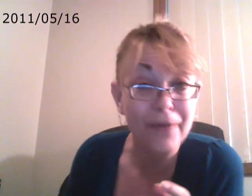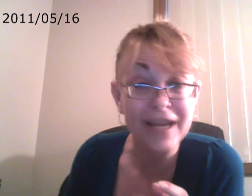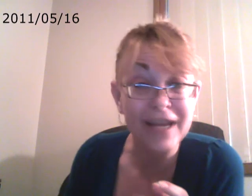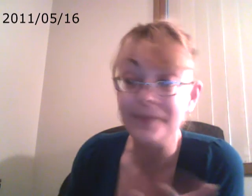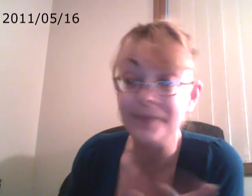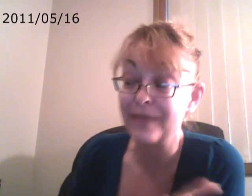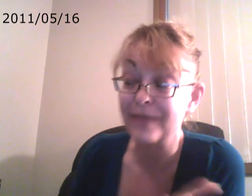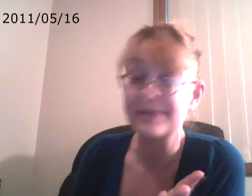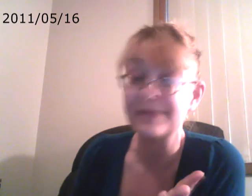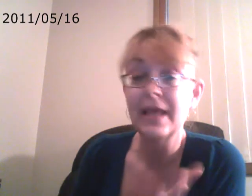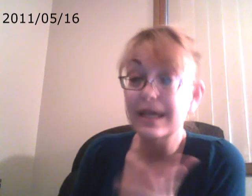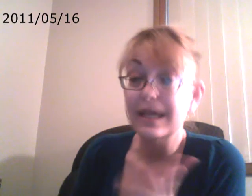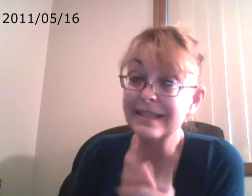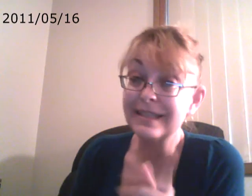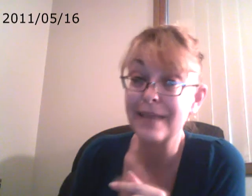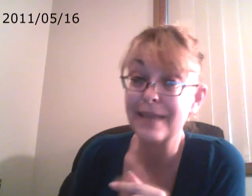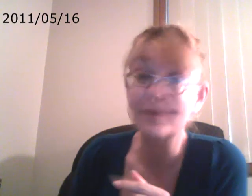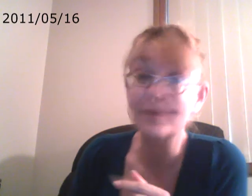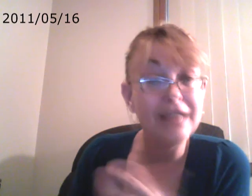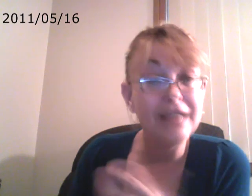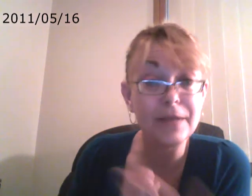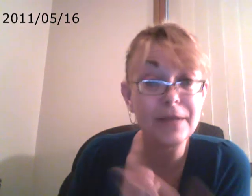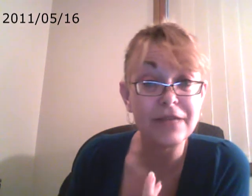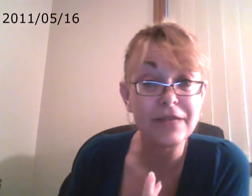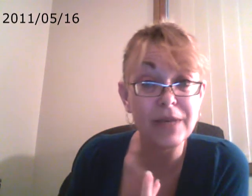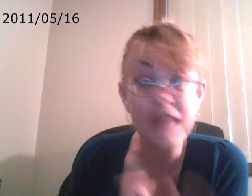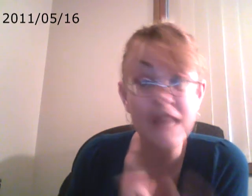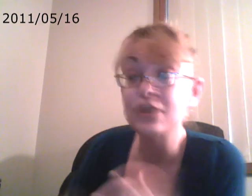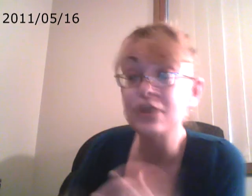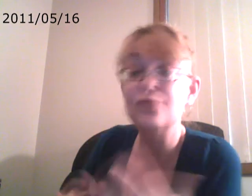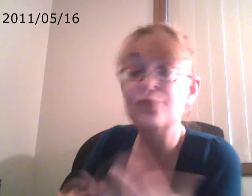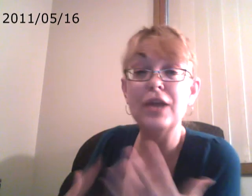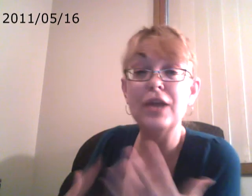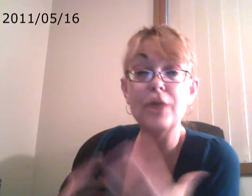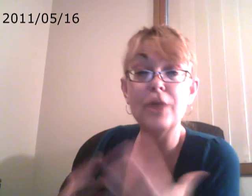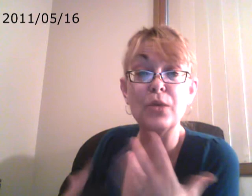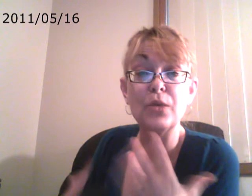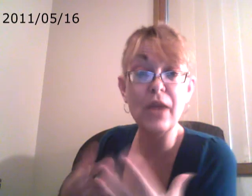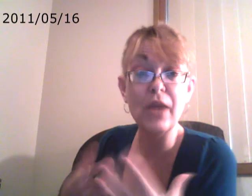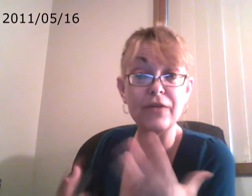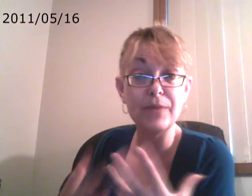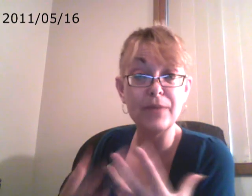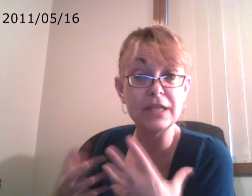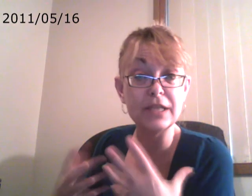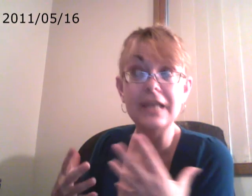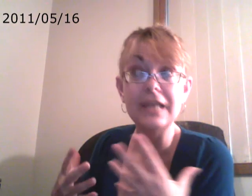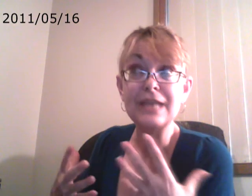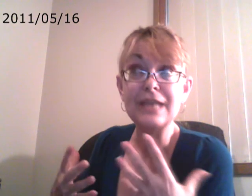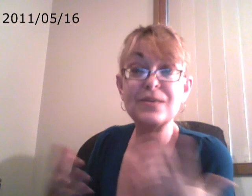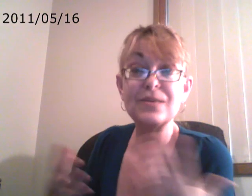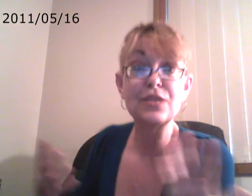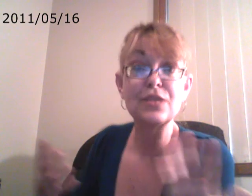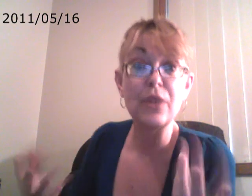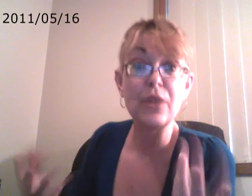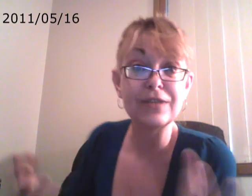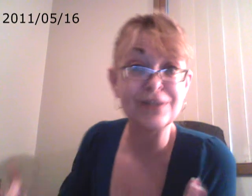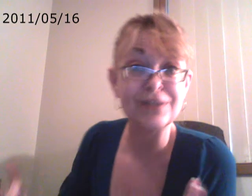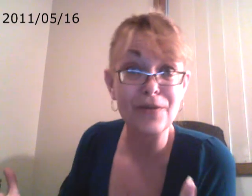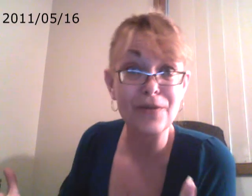comes out. And that doesn't happen to me. It happens to everybody else. You may not be aware of it, but that's what this awareness is all about